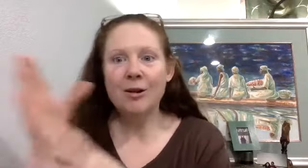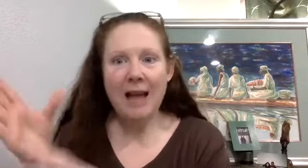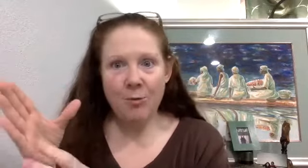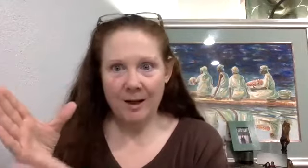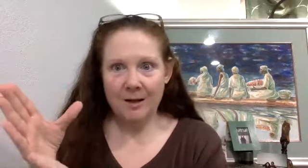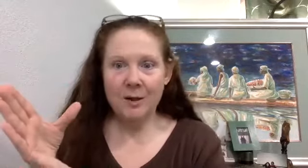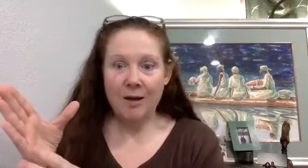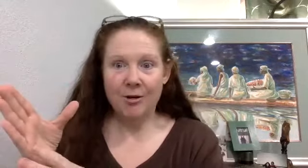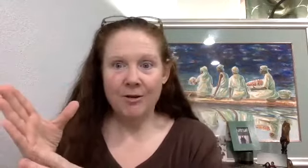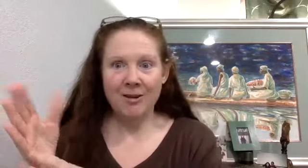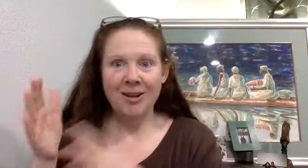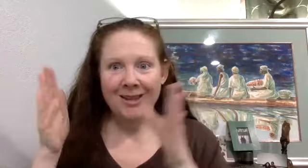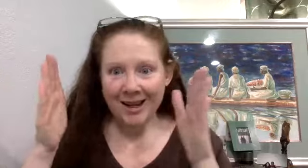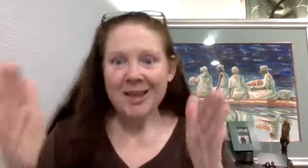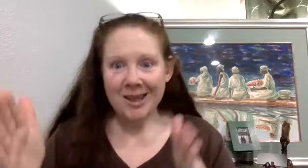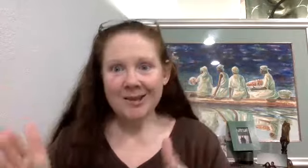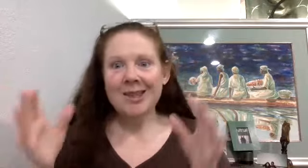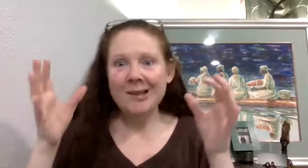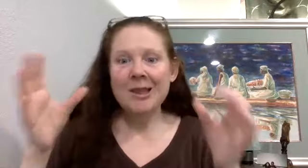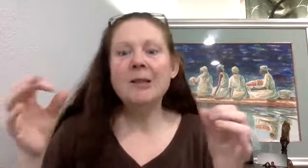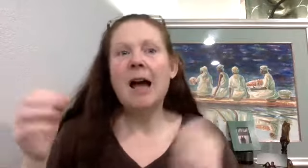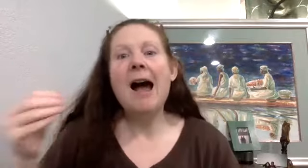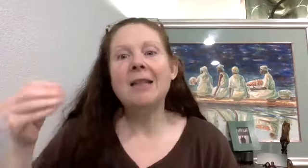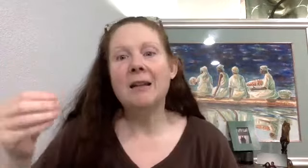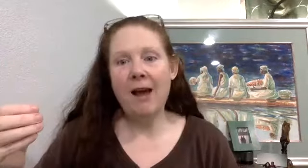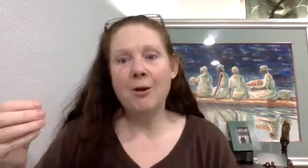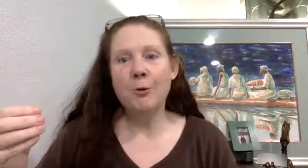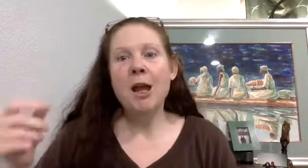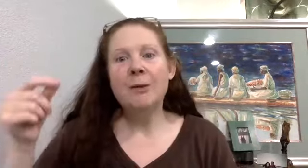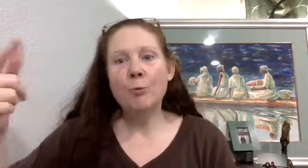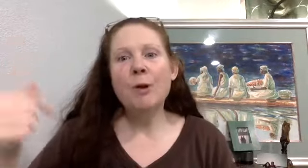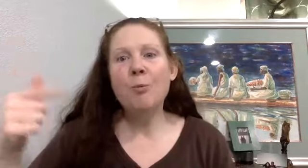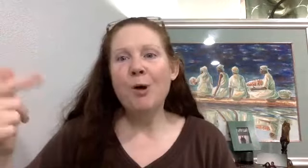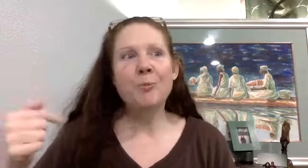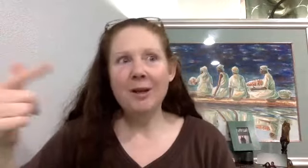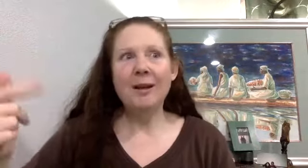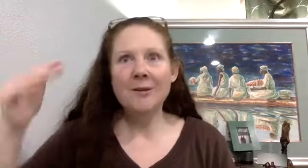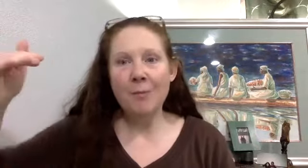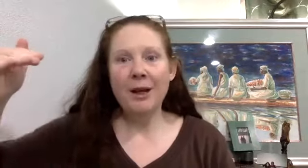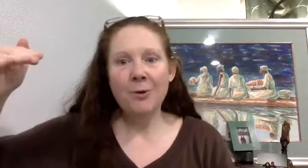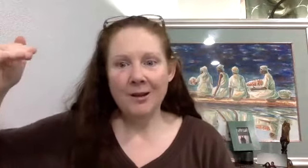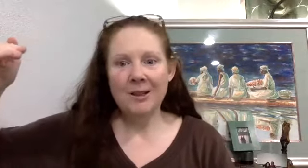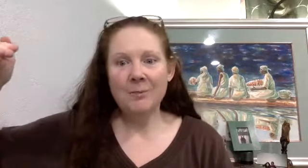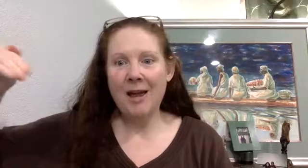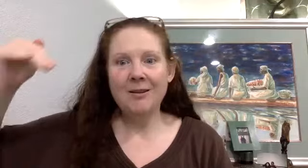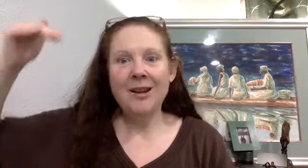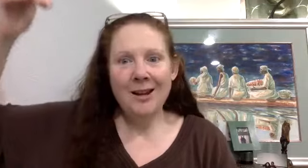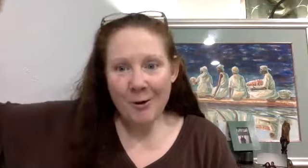collaborate again together, like this, this, this is a high ticket value is we will both be getting somebody willing to spend, you know,